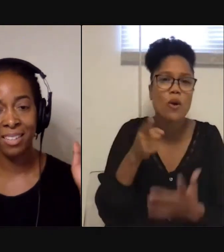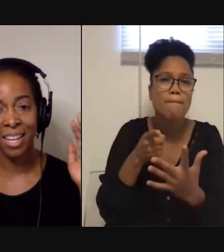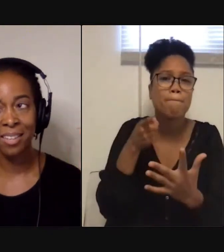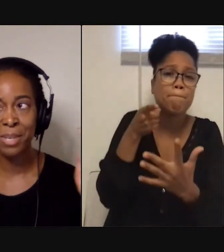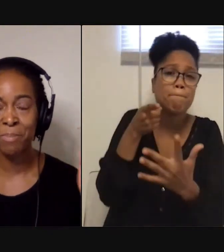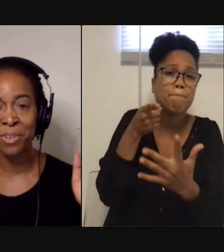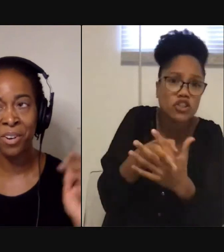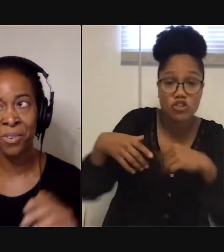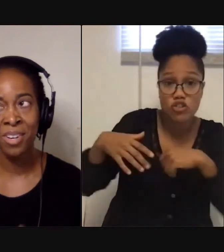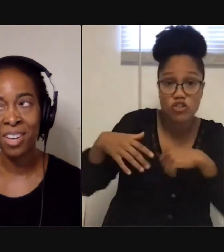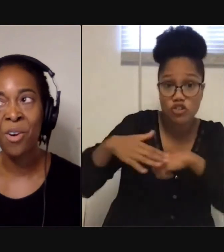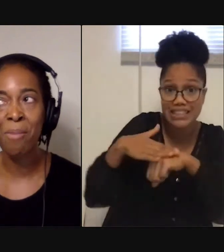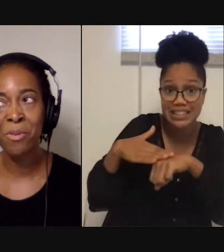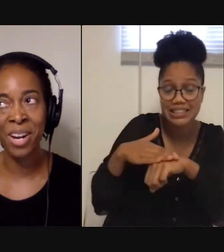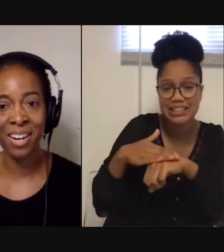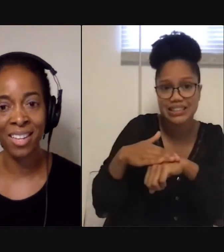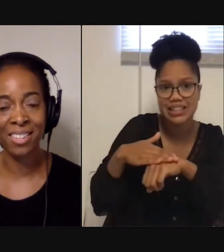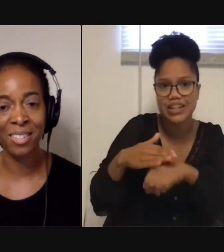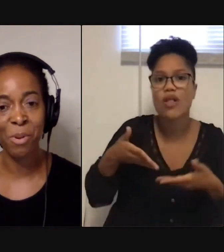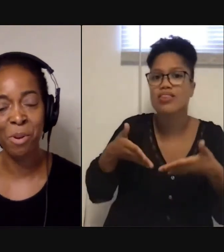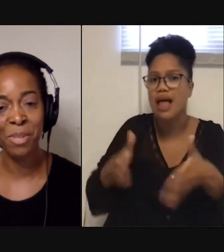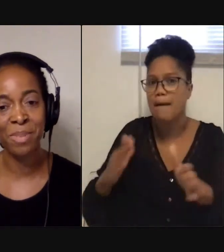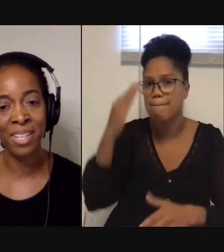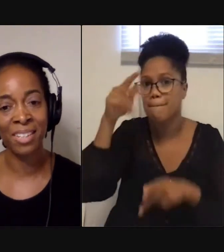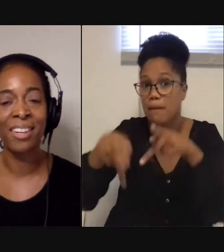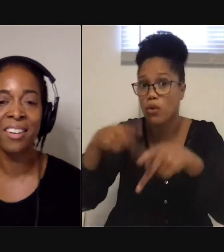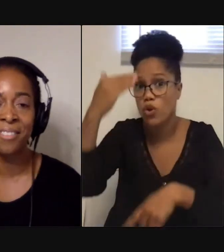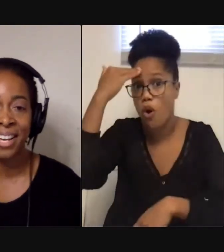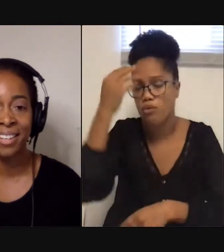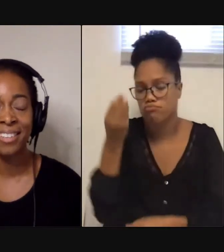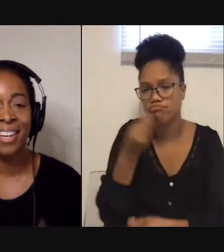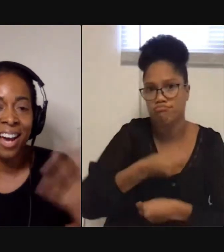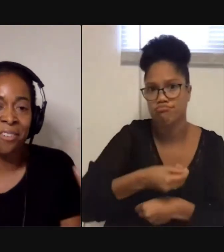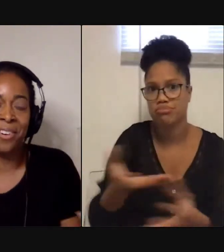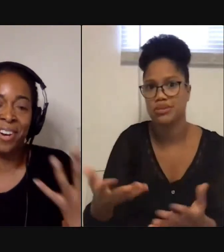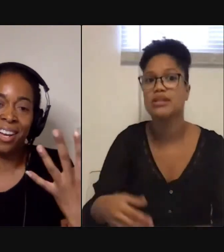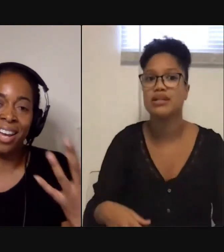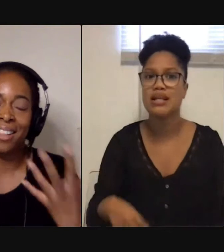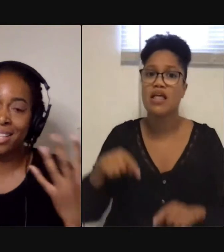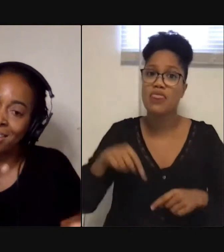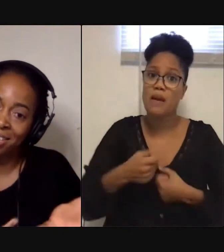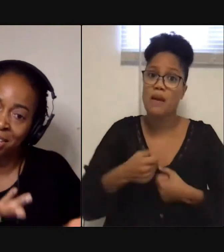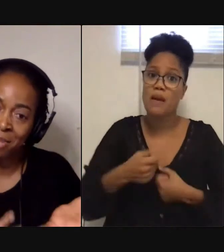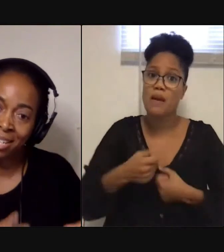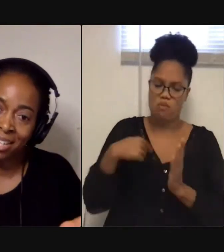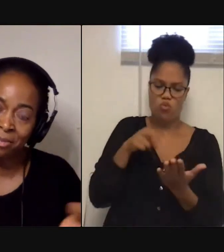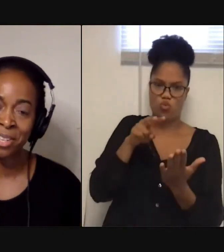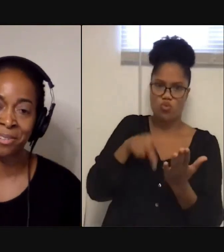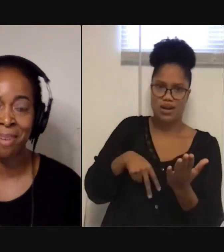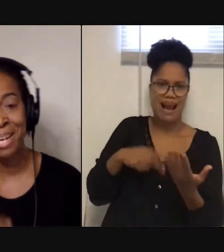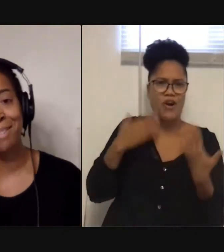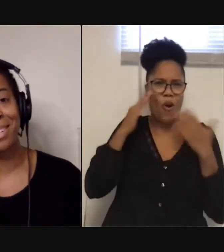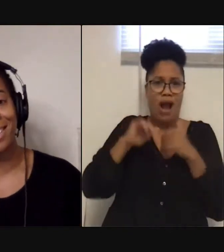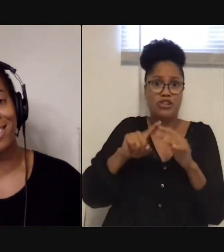and let people know, oh, I'm aware that this poem is being read. Yeah. don't know how that starts in the beginning